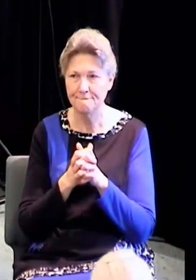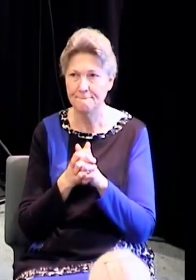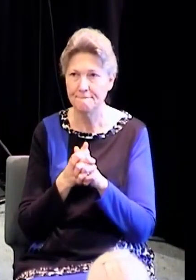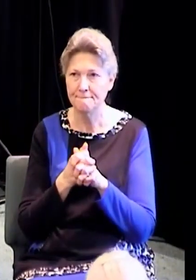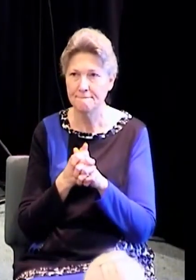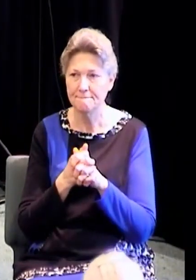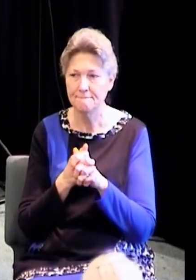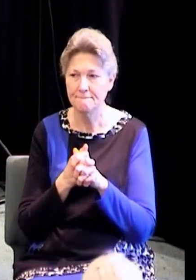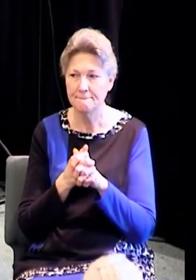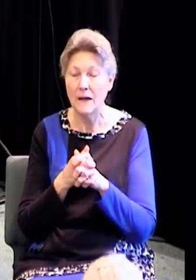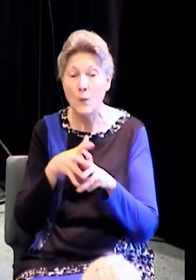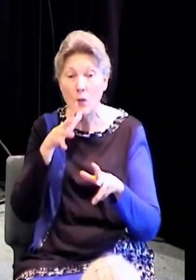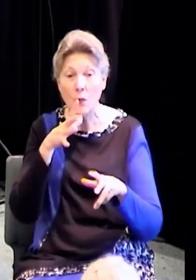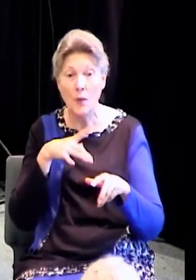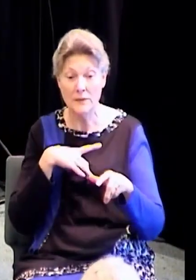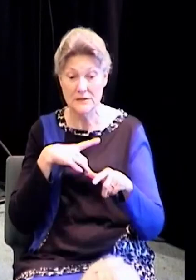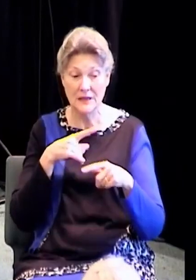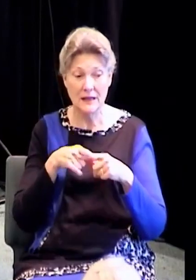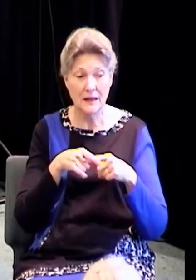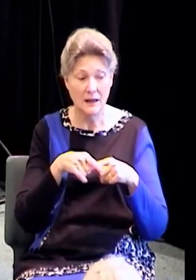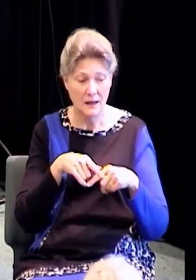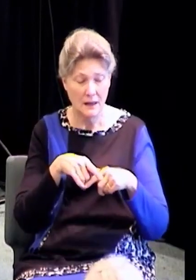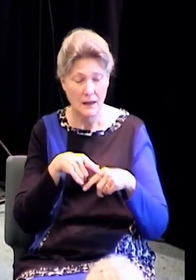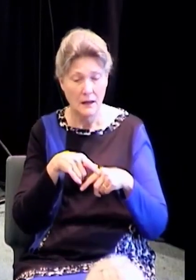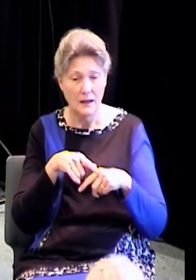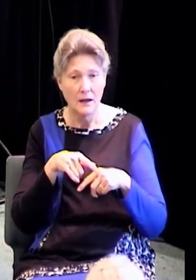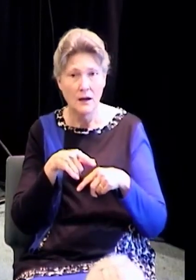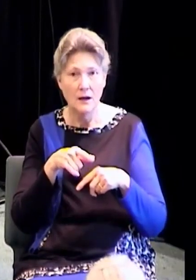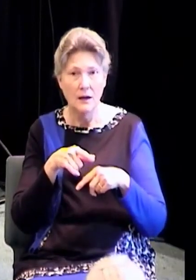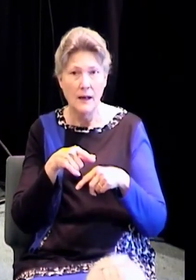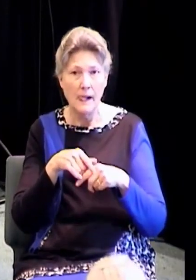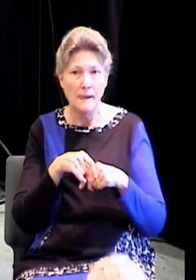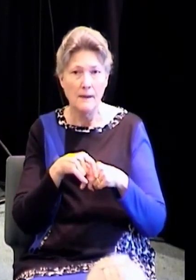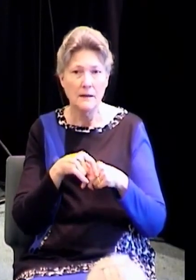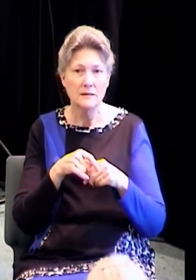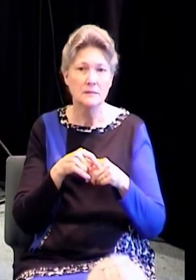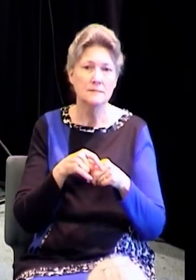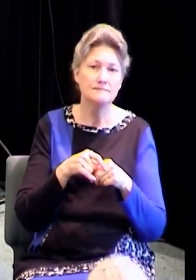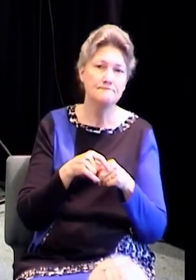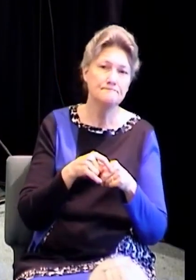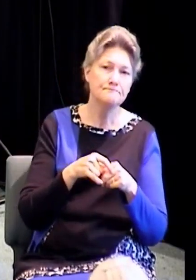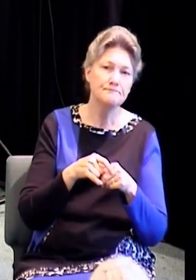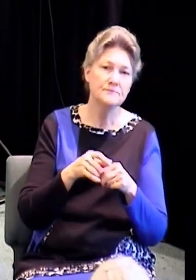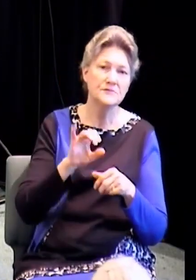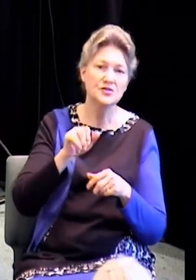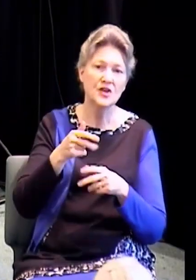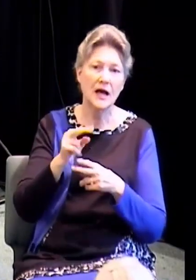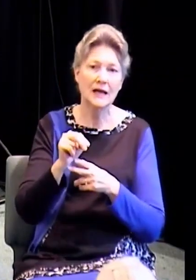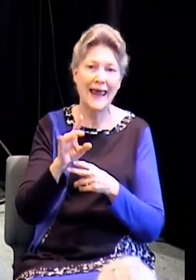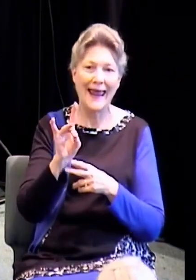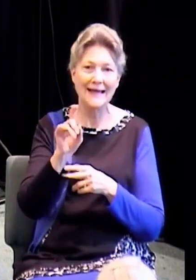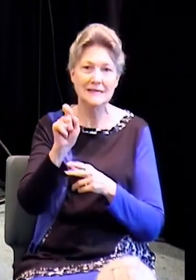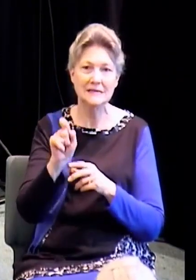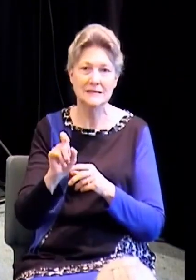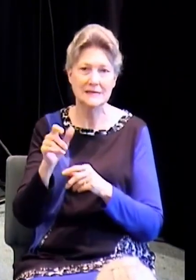condemned thee? She said, no, no man, Lord. And she said, and Jesus said unto her, neither do I condemn thee.